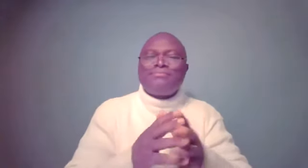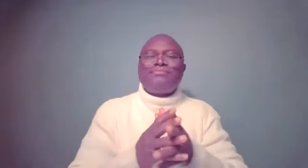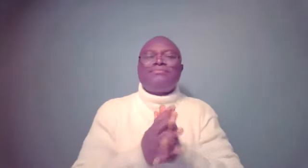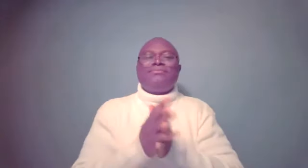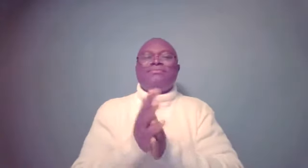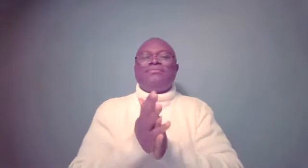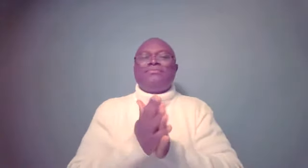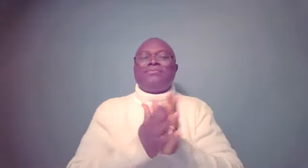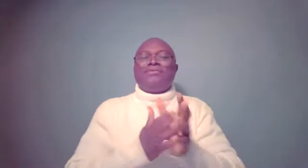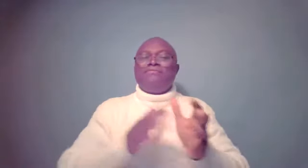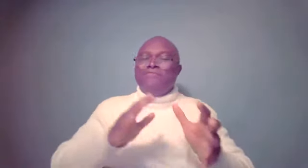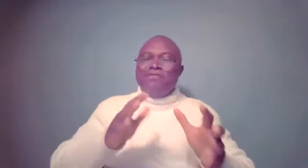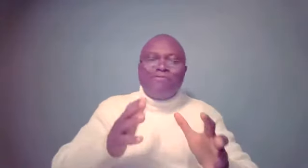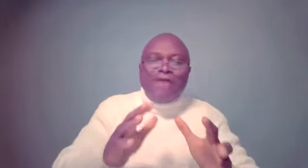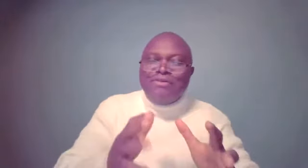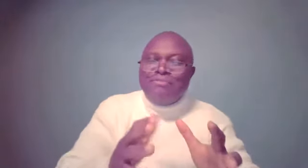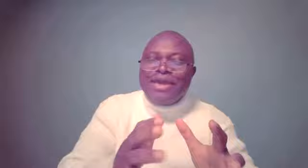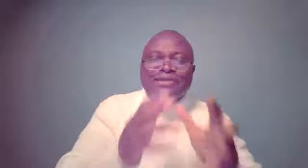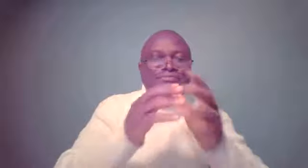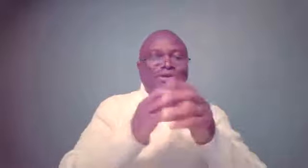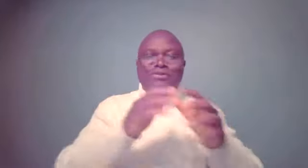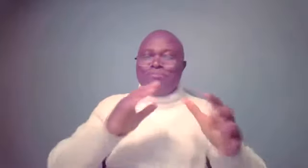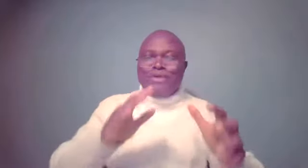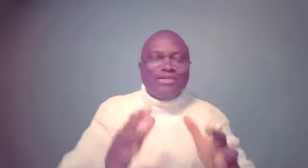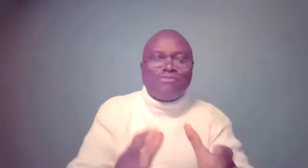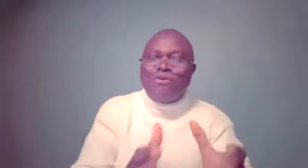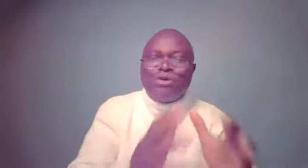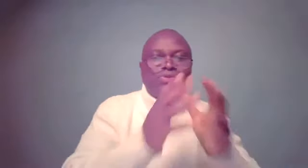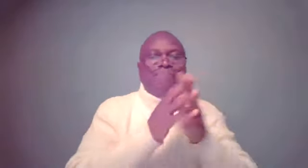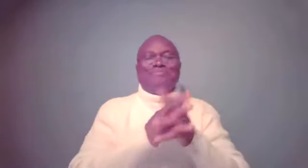There, there, there, The fever found him again because the presence of God was with him.